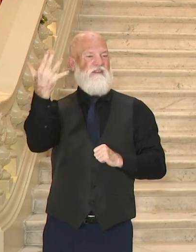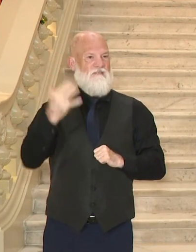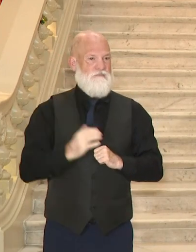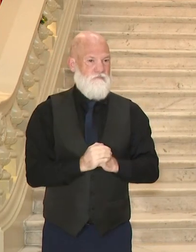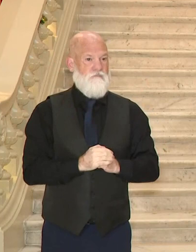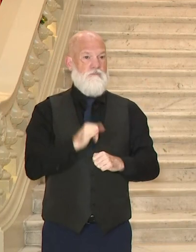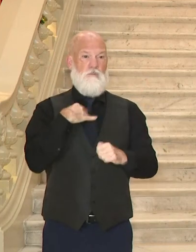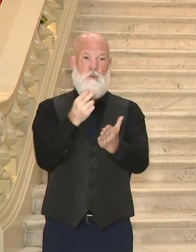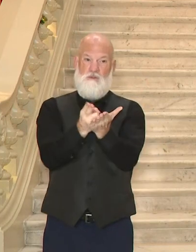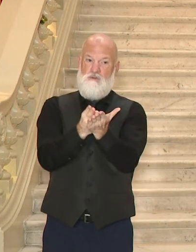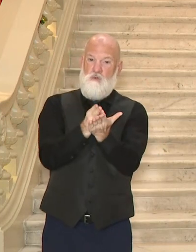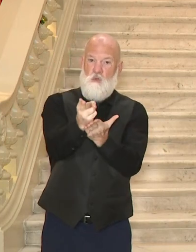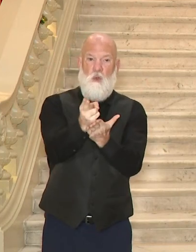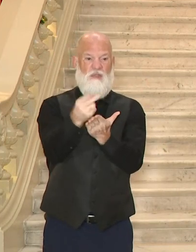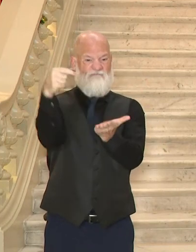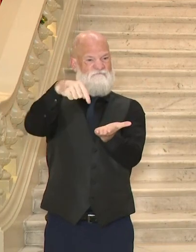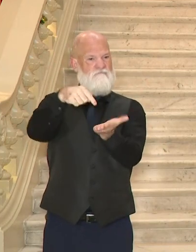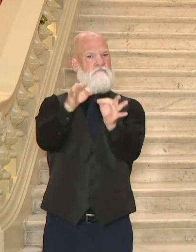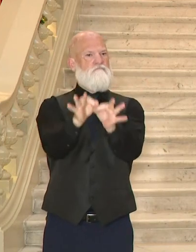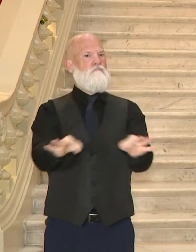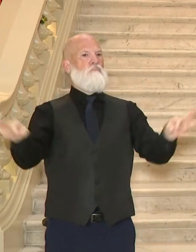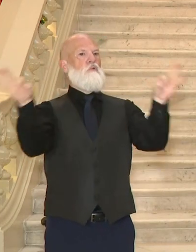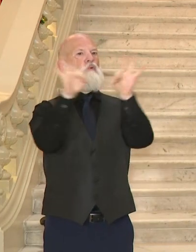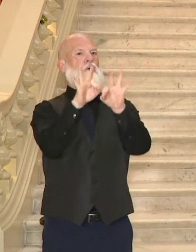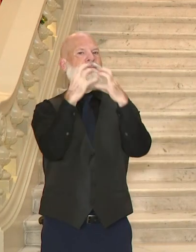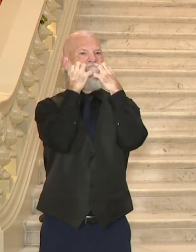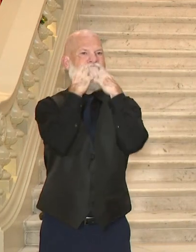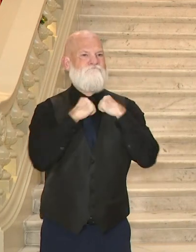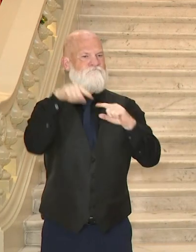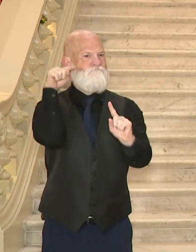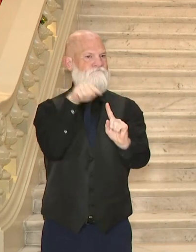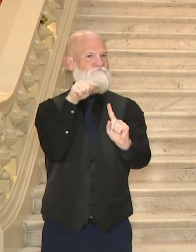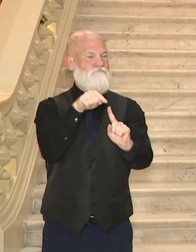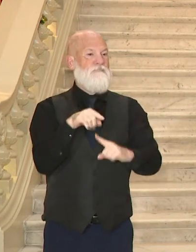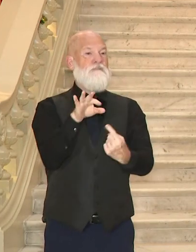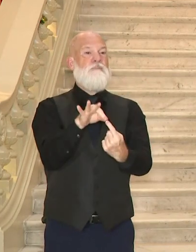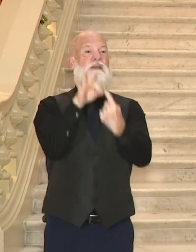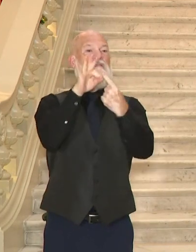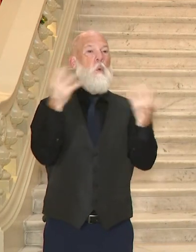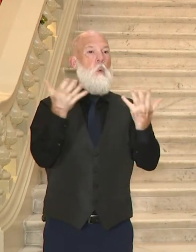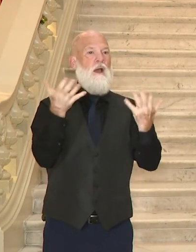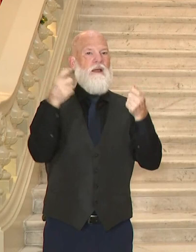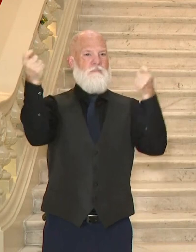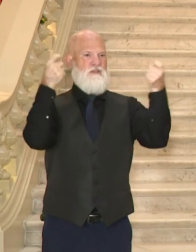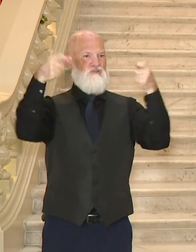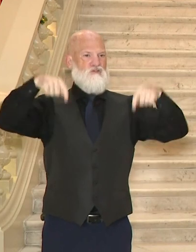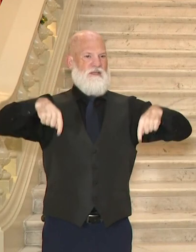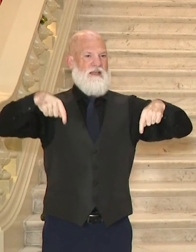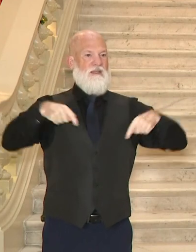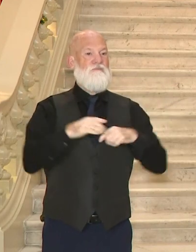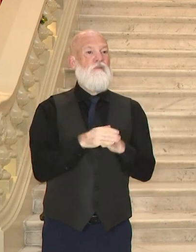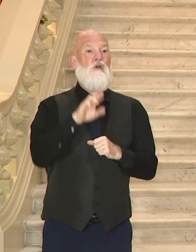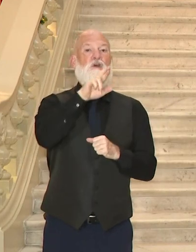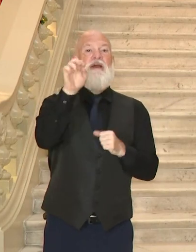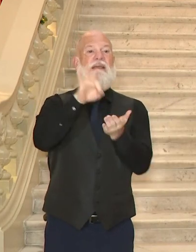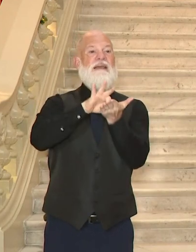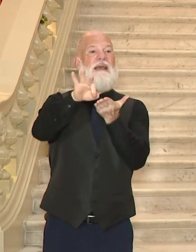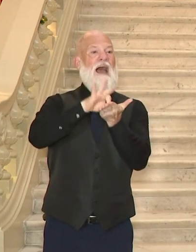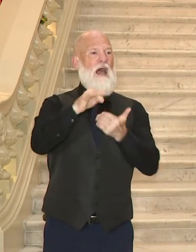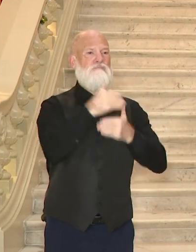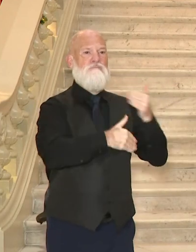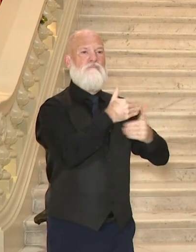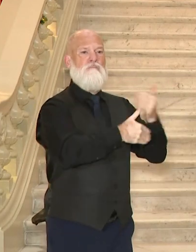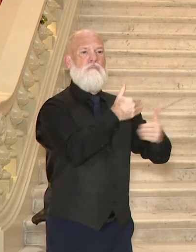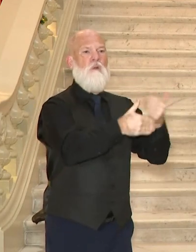So the recount is going on schedule to be completed by our assigned Wednesday date at the midnight